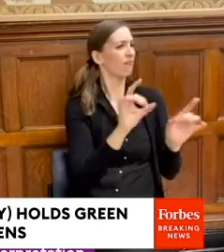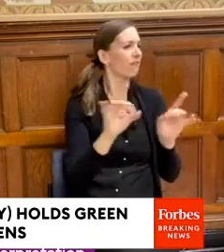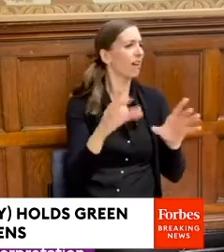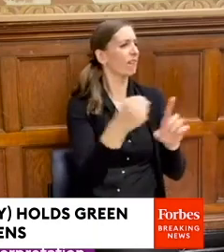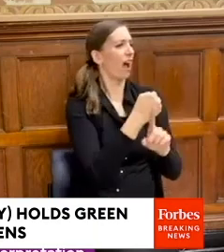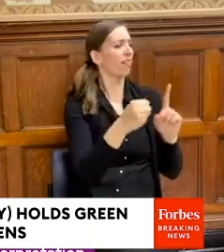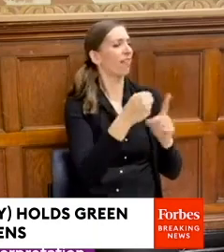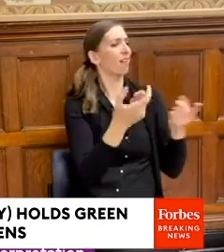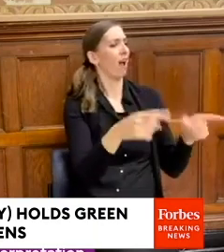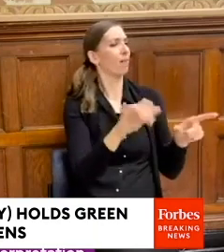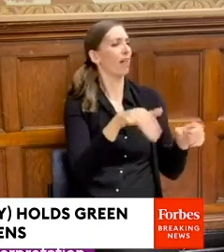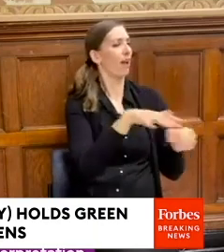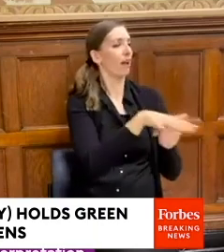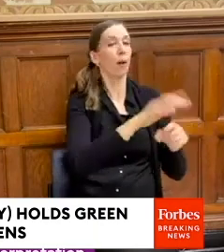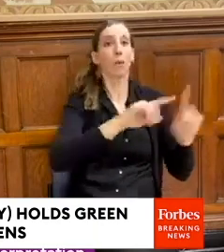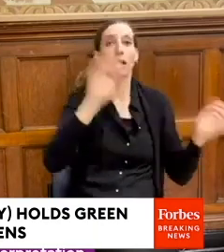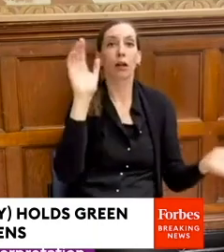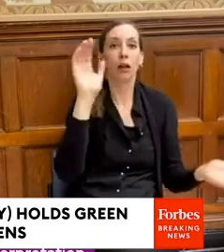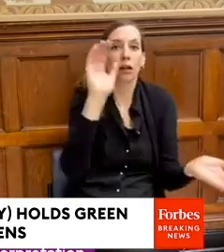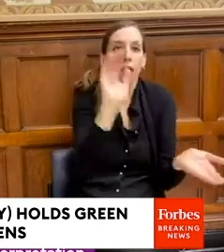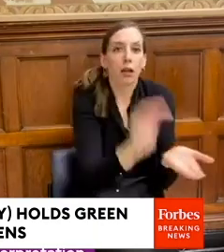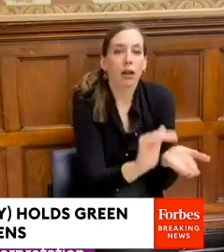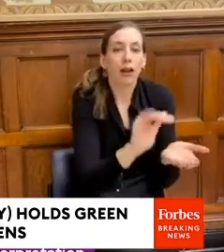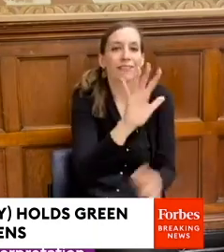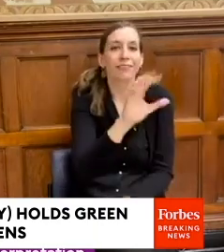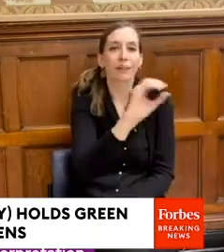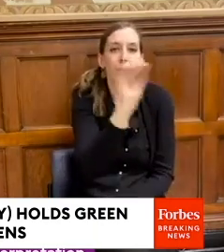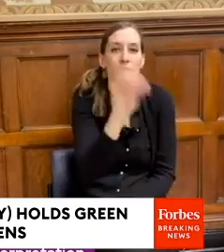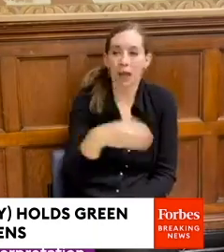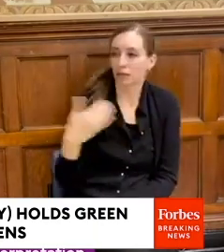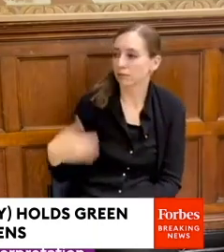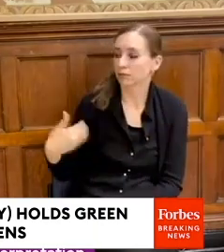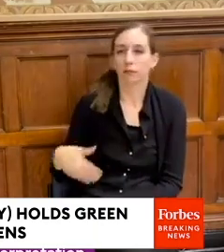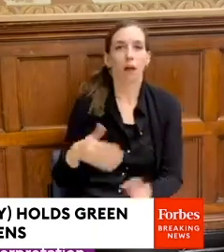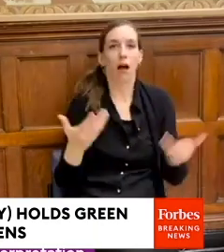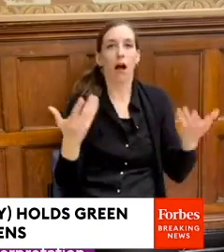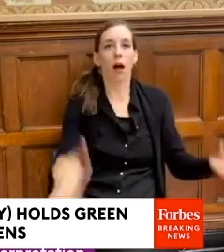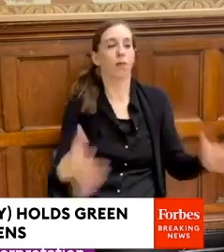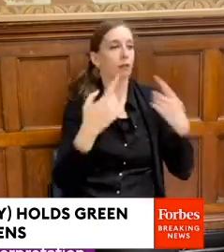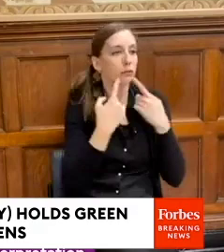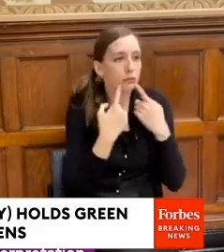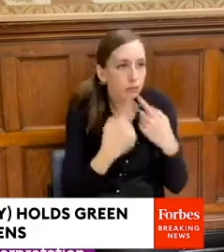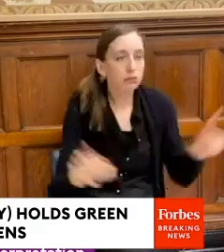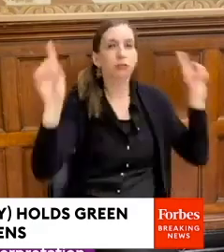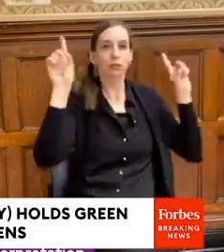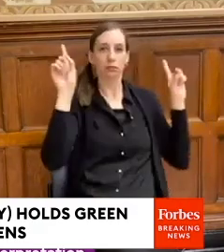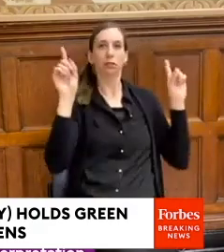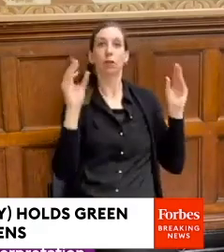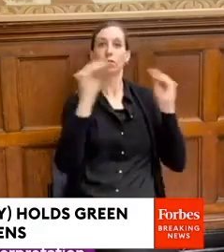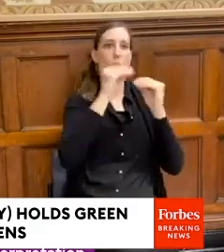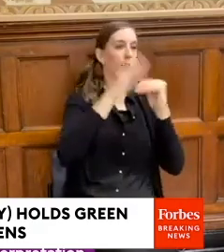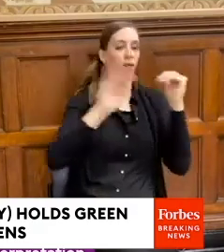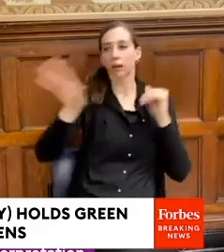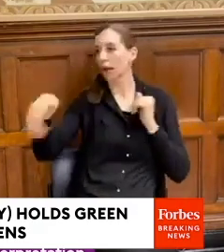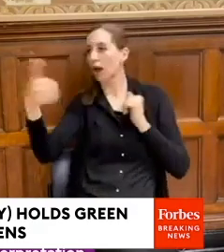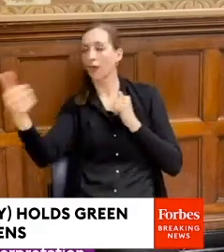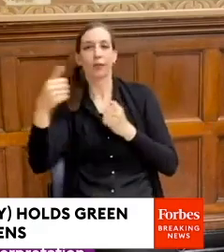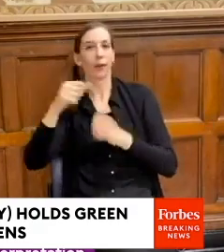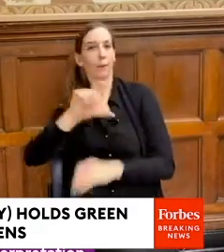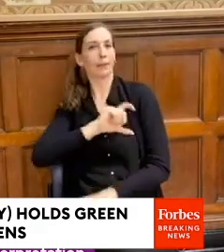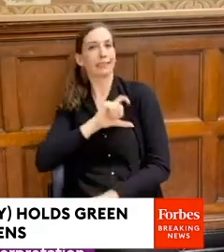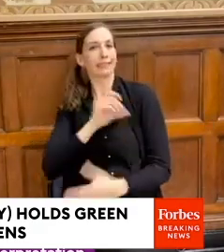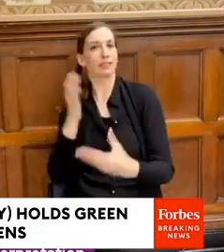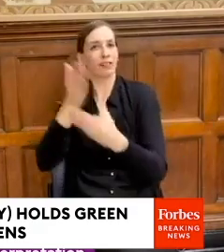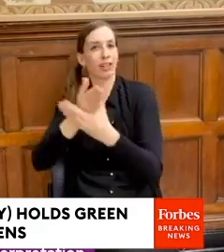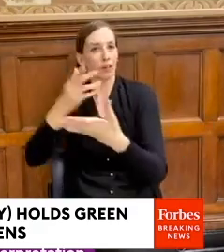over 50%. It's already proven to be more effective than any policing intervention that we have in the books at reducing crime and reducing